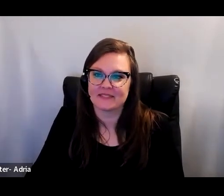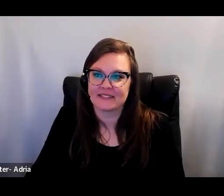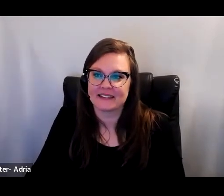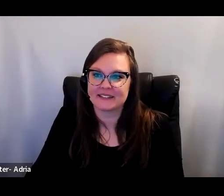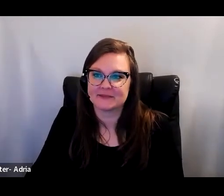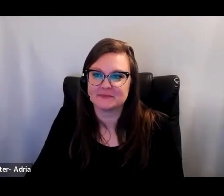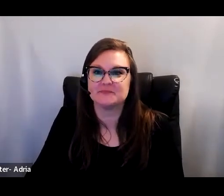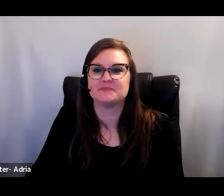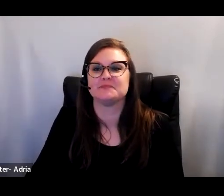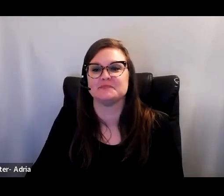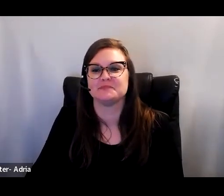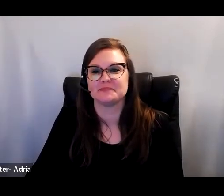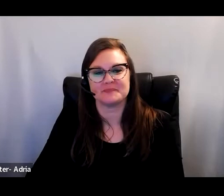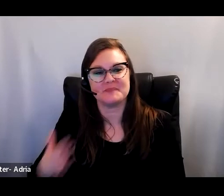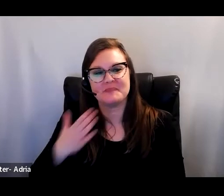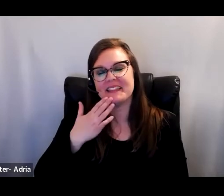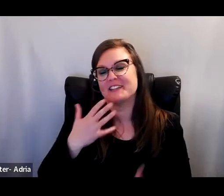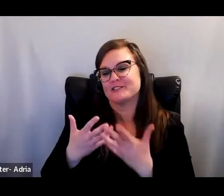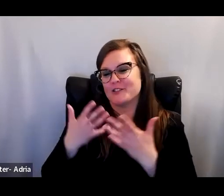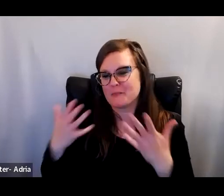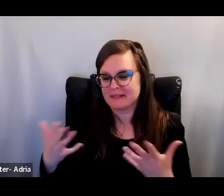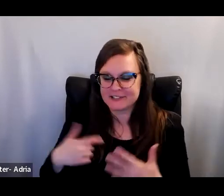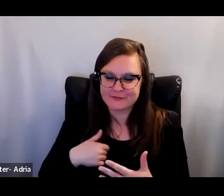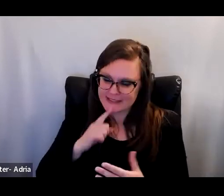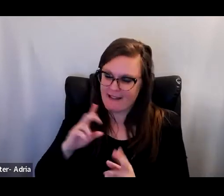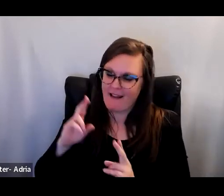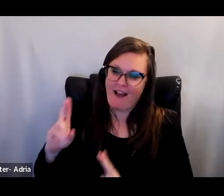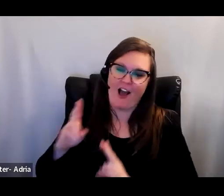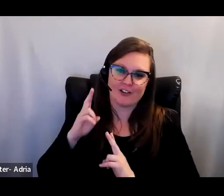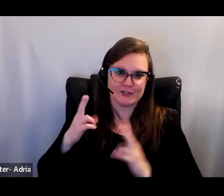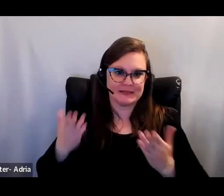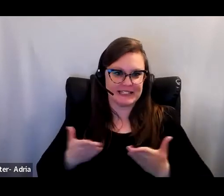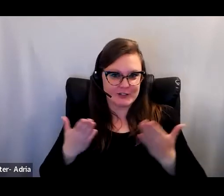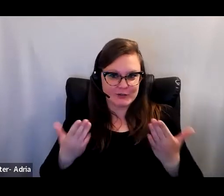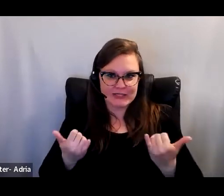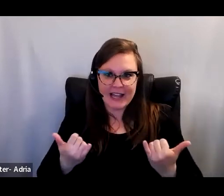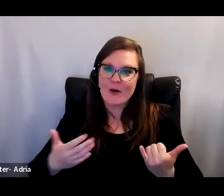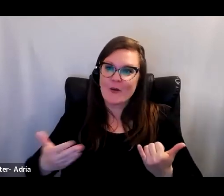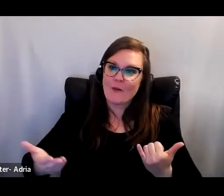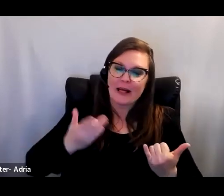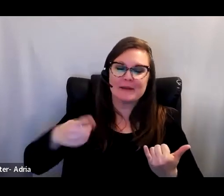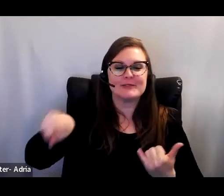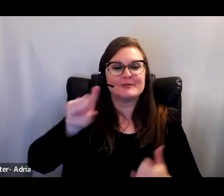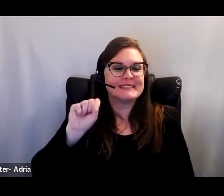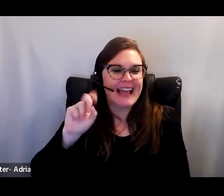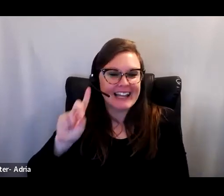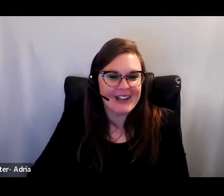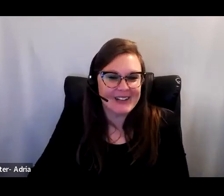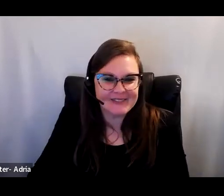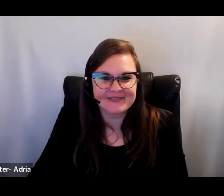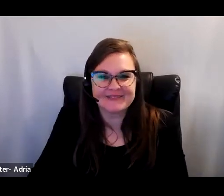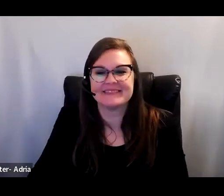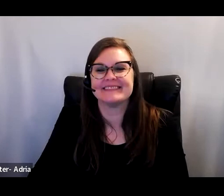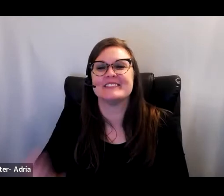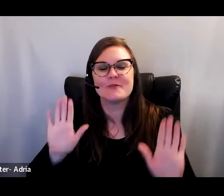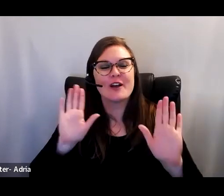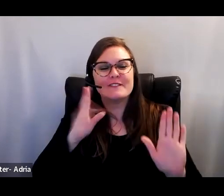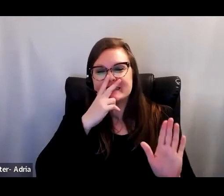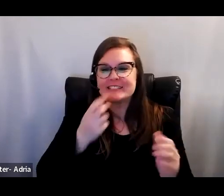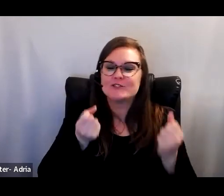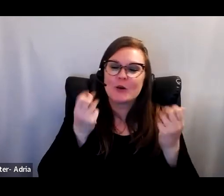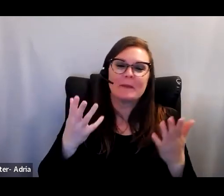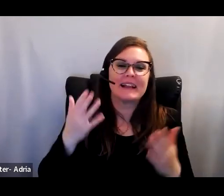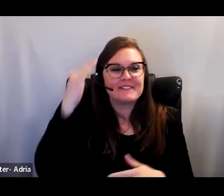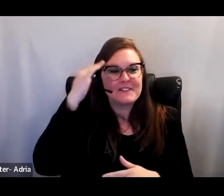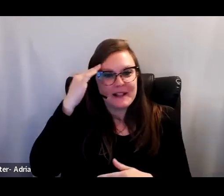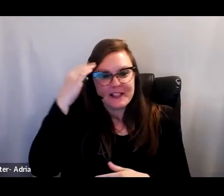Thank you so much, Naila. I'm honored to be here today and to welcome you to San Diego. It's wonderful to see so many familiar faces, students and colleagues